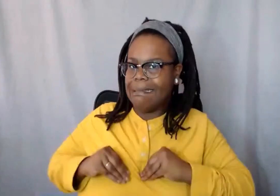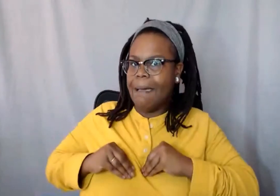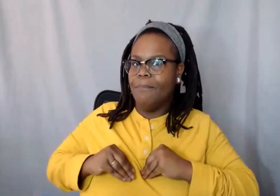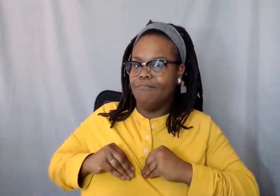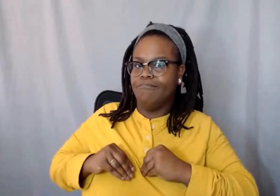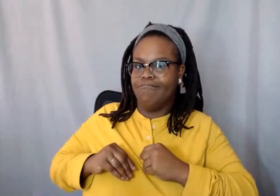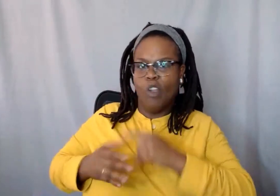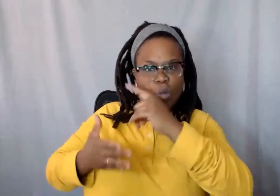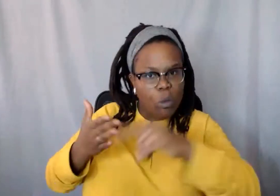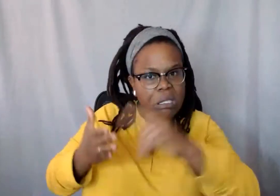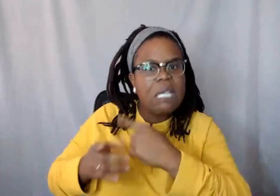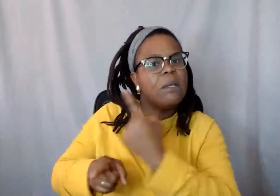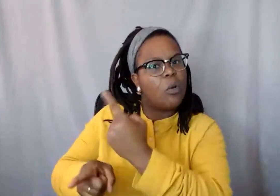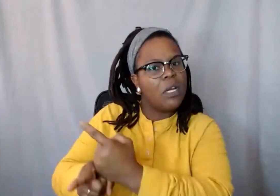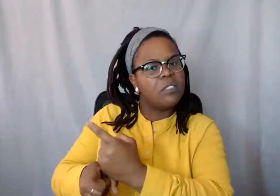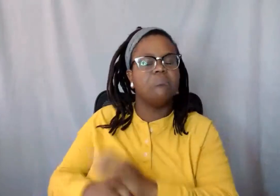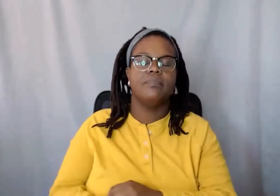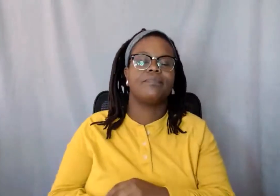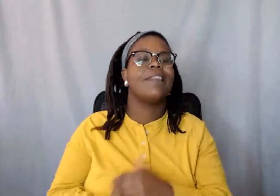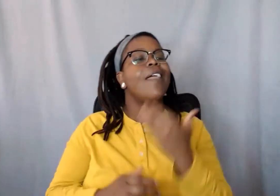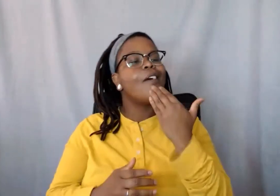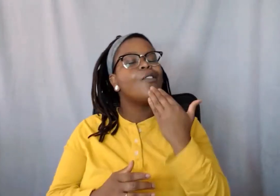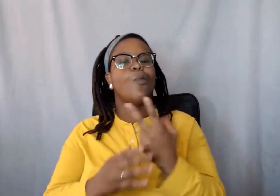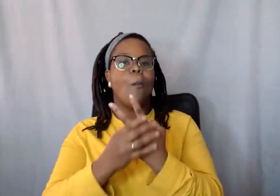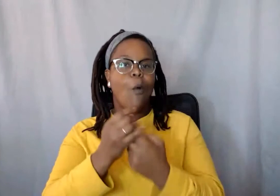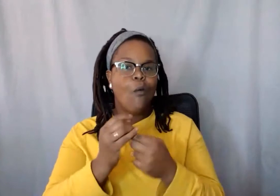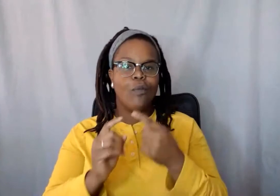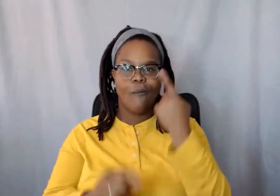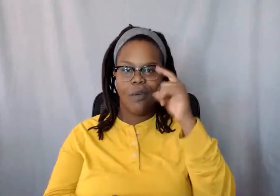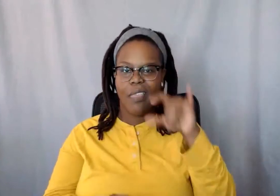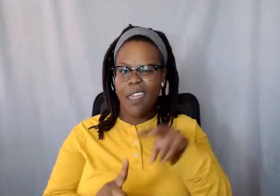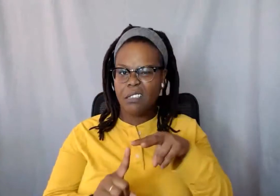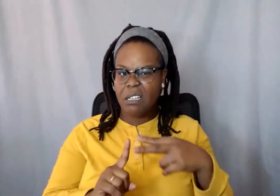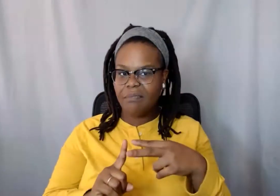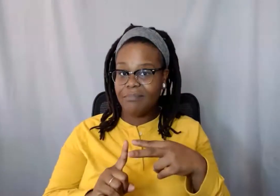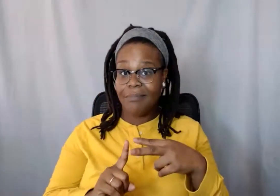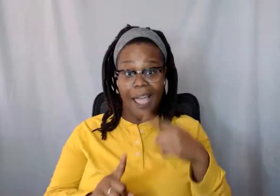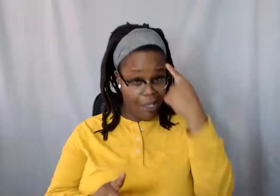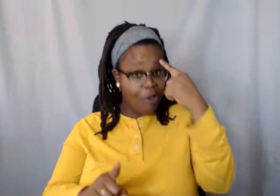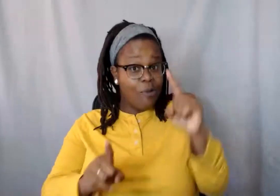Thank you both for that insight. I would definitely second that or second and third that.